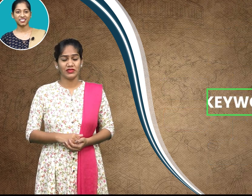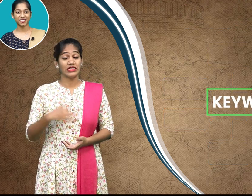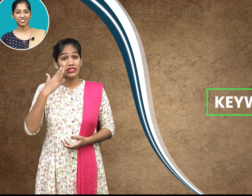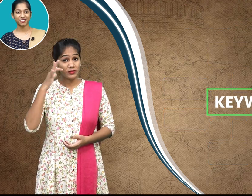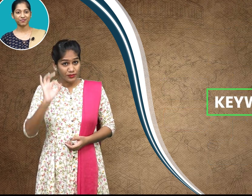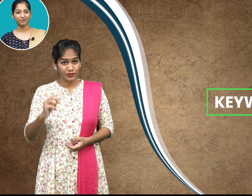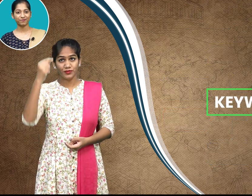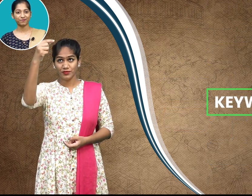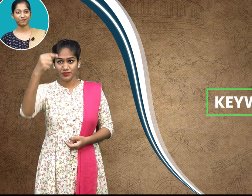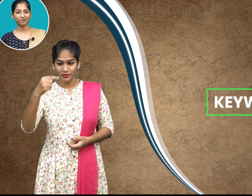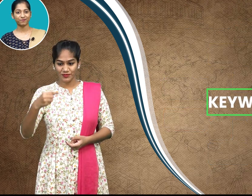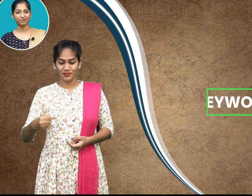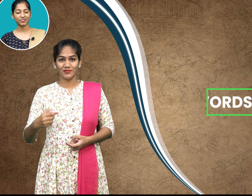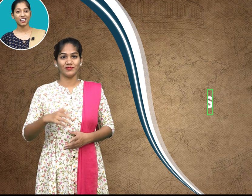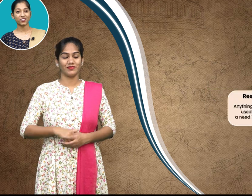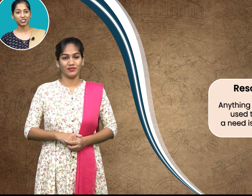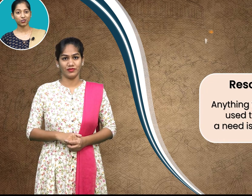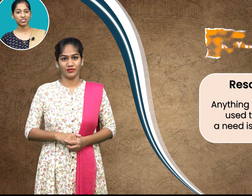resources